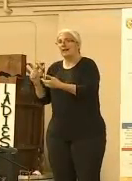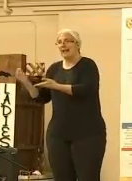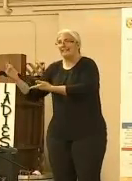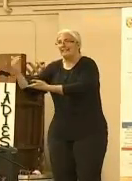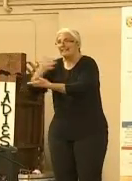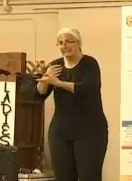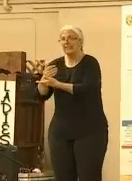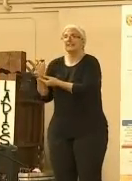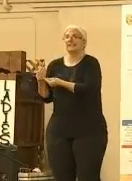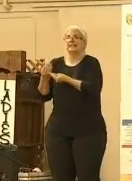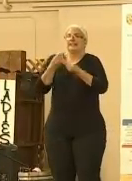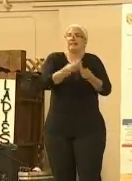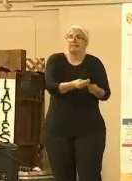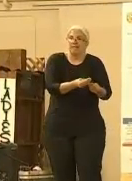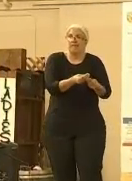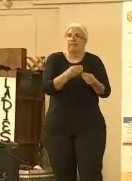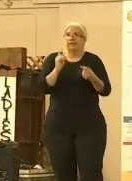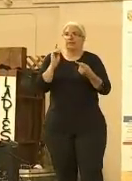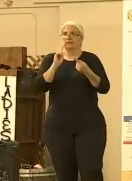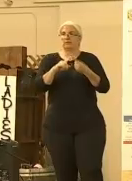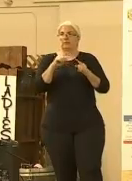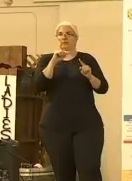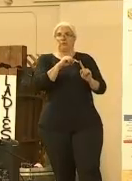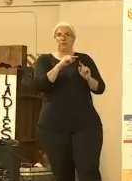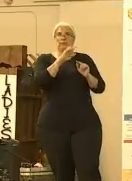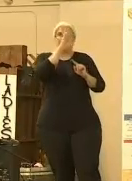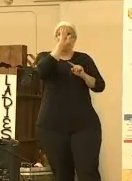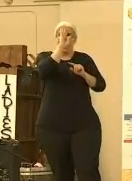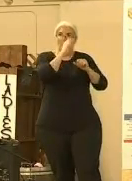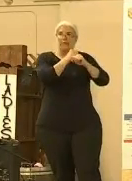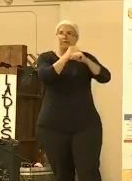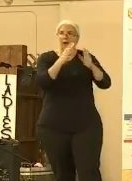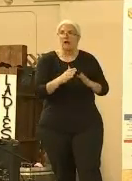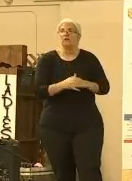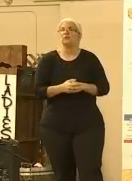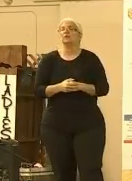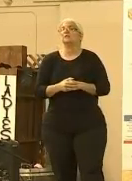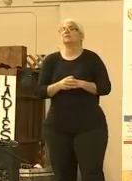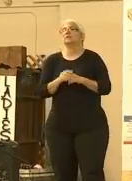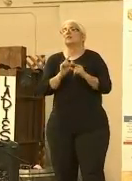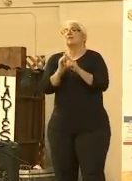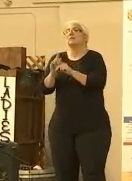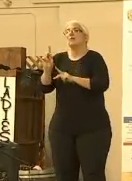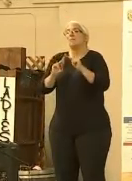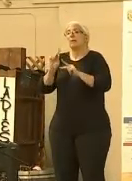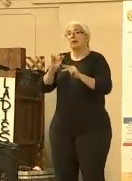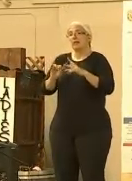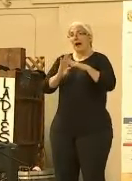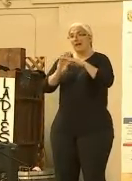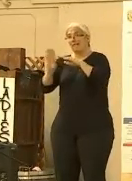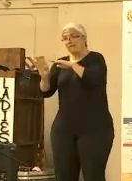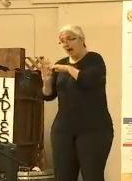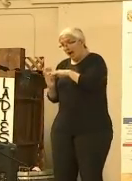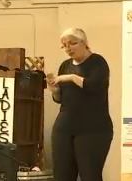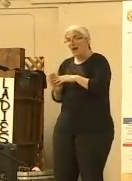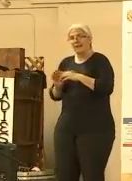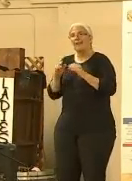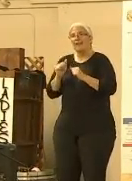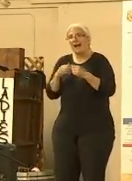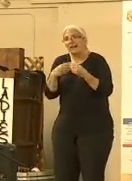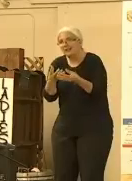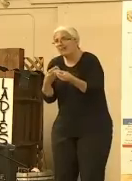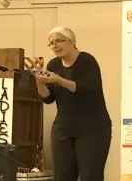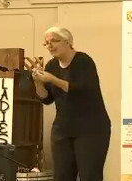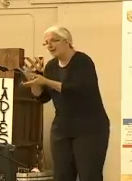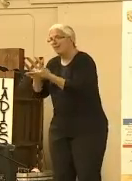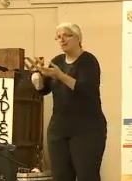to the fire residents that have been displaced and impacted. The firefighters are well-supported through these incidents, and